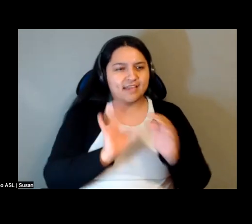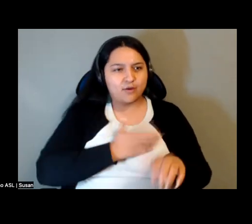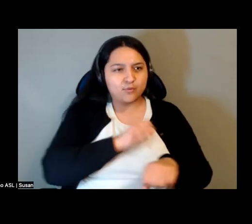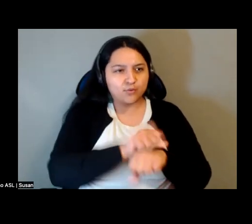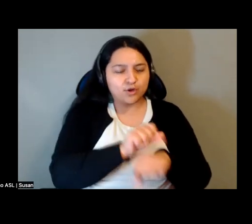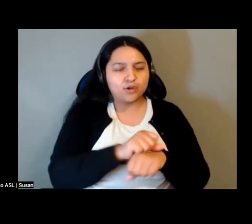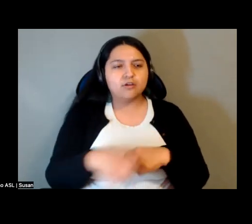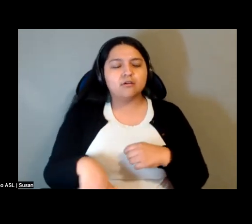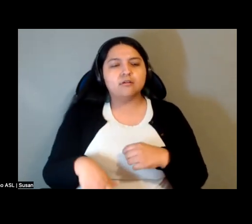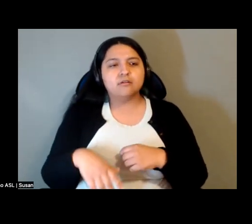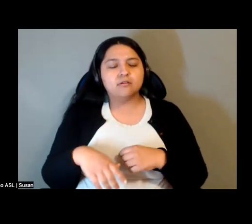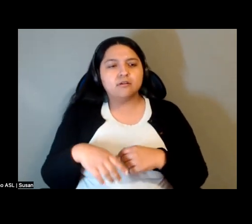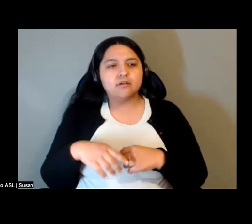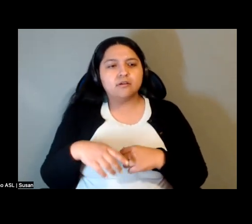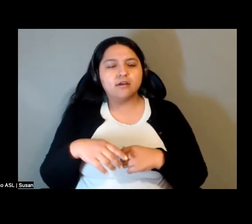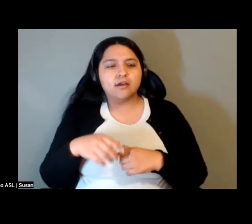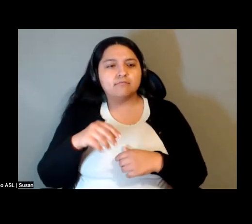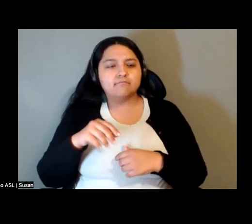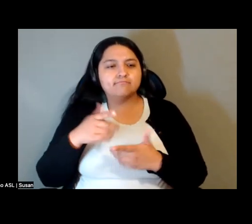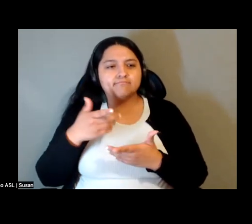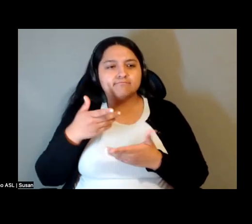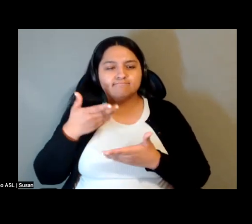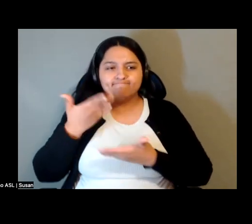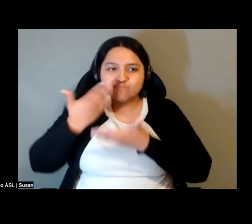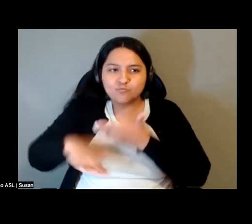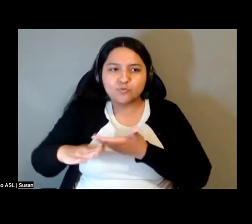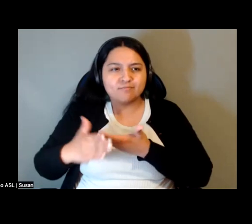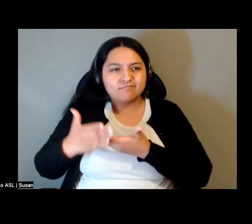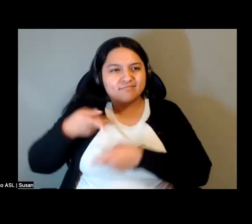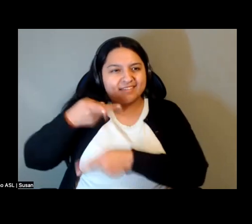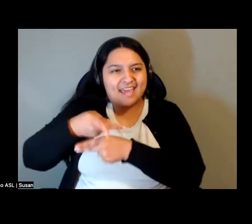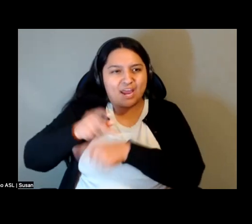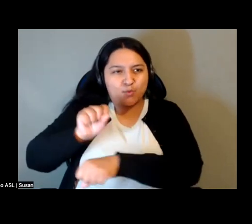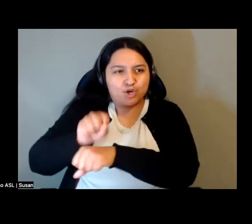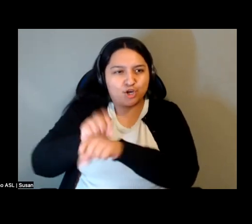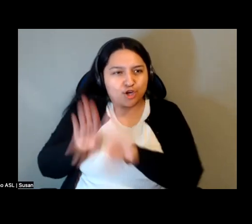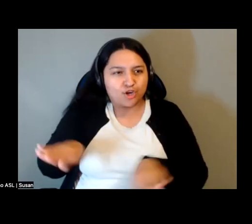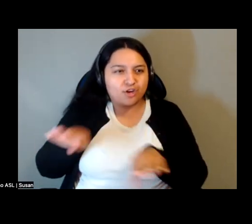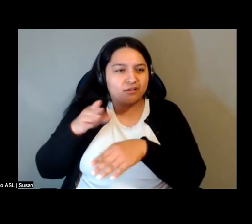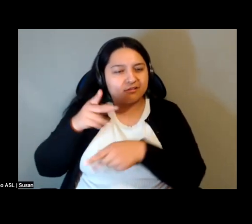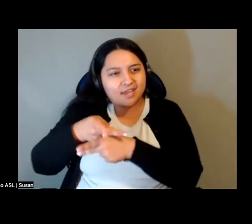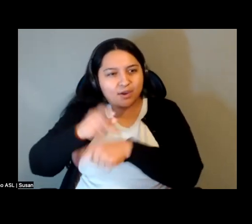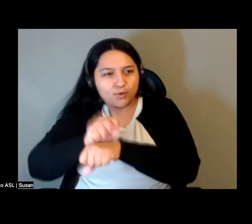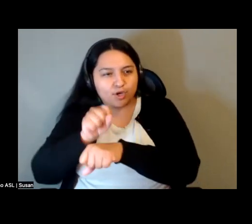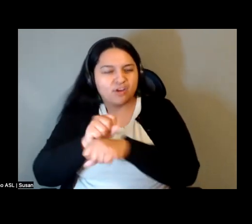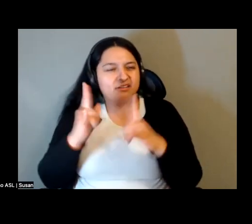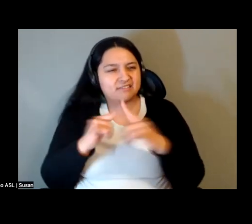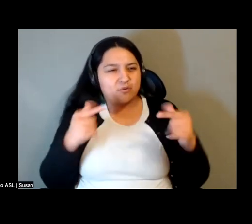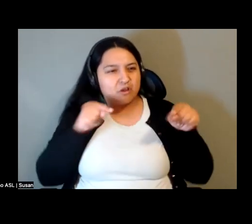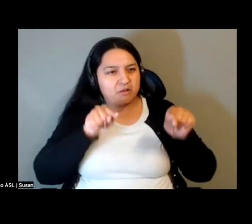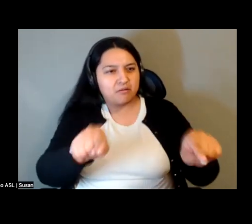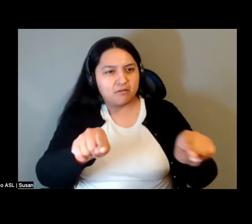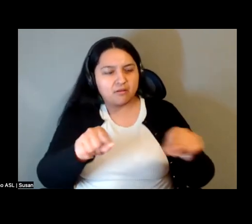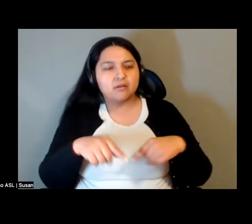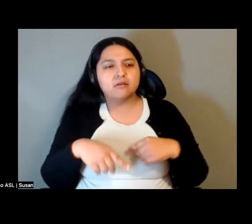work in fundamentally different ways. And, you know, we stumbled upon these things kind of really through